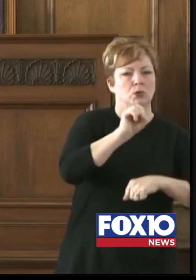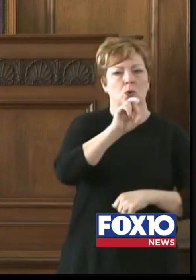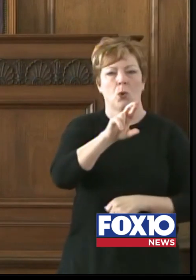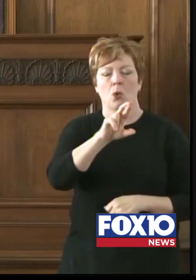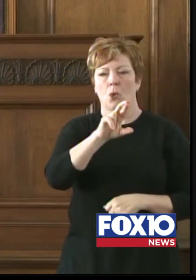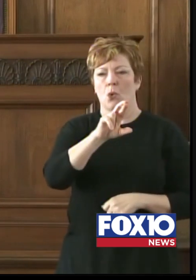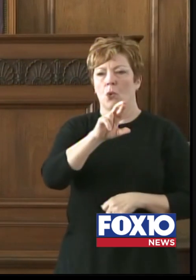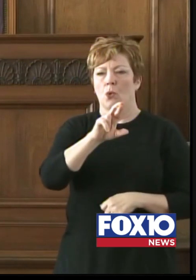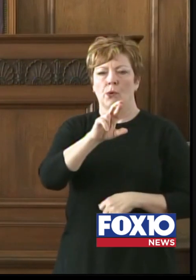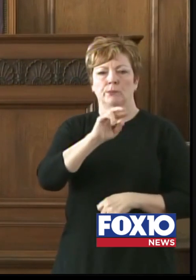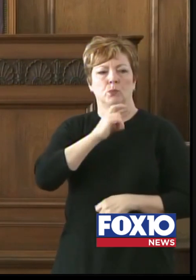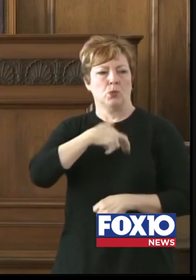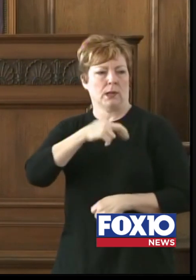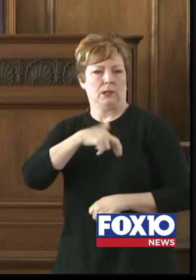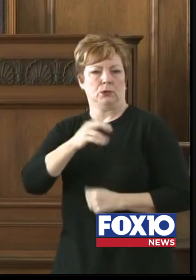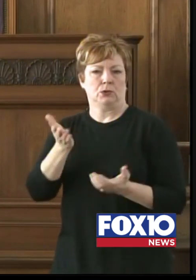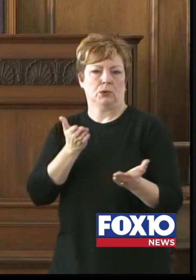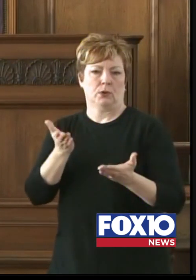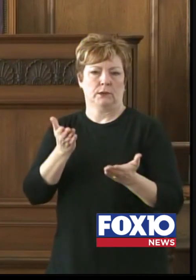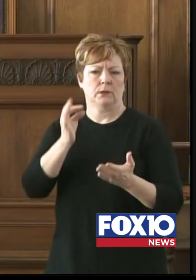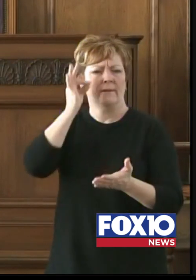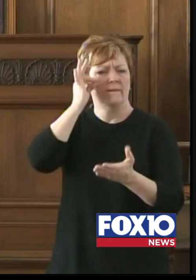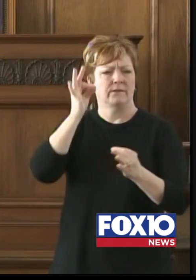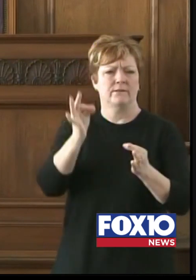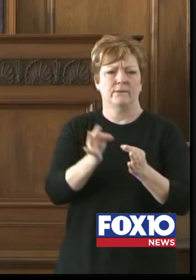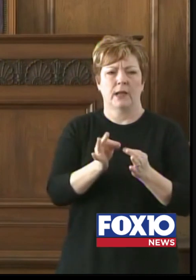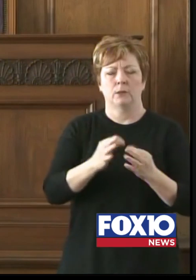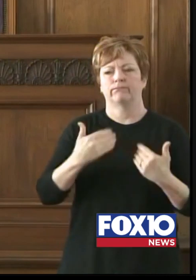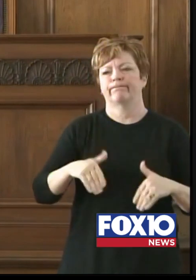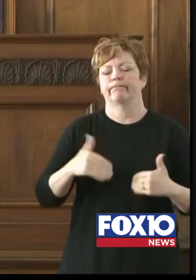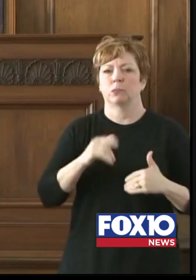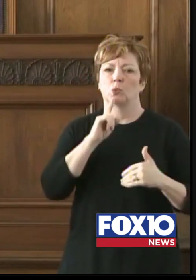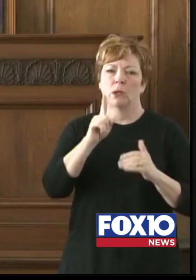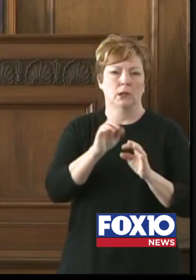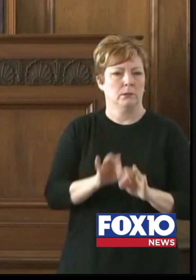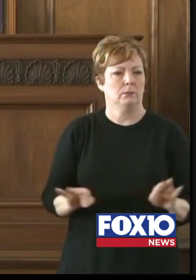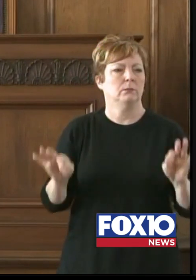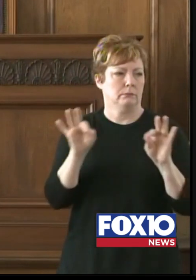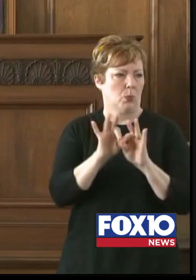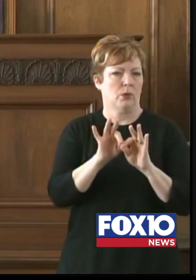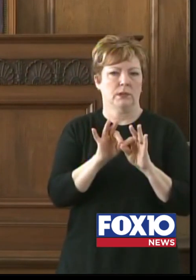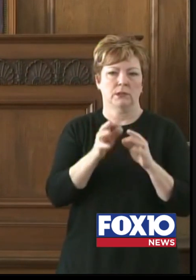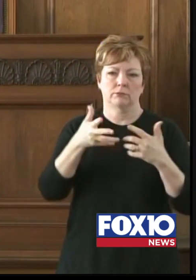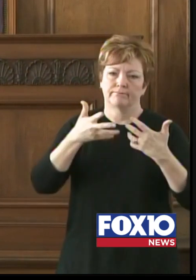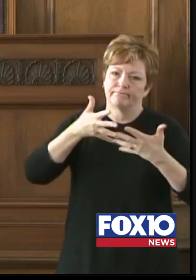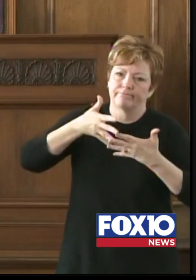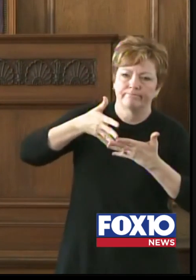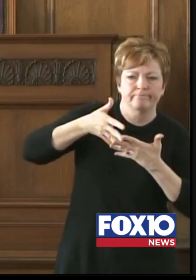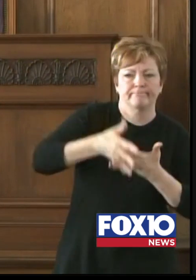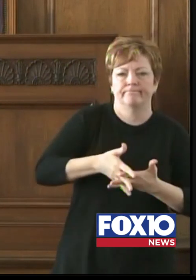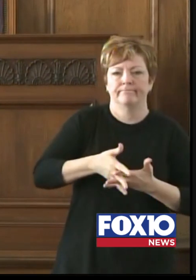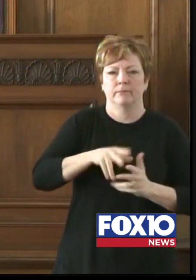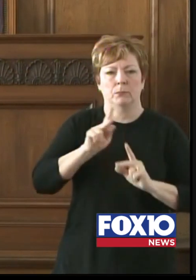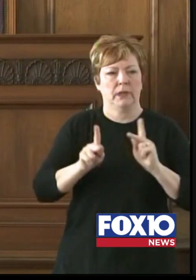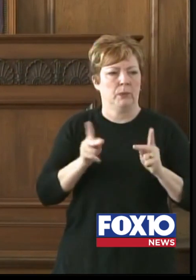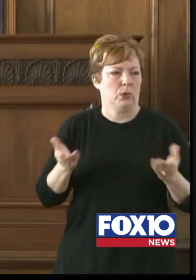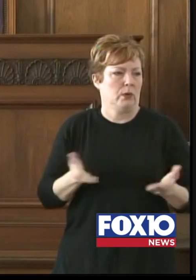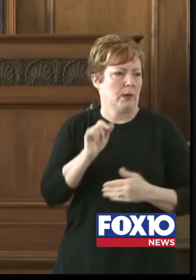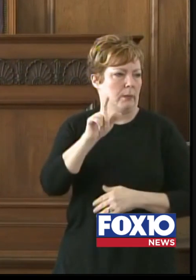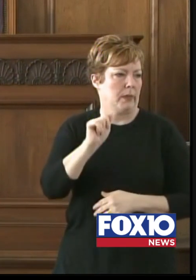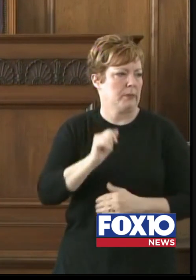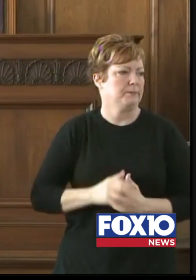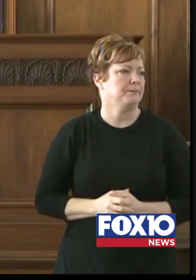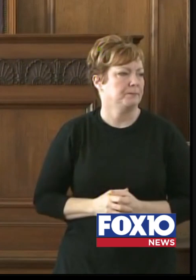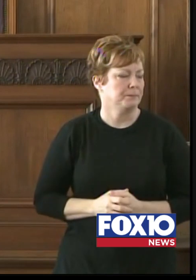worship service. Faith is clearly a part of the thread of the people of Alabama. And